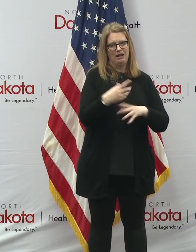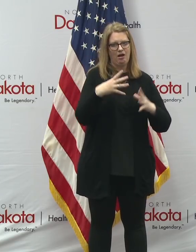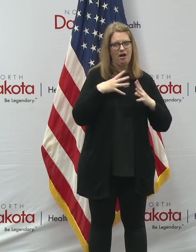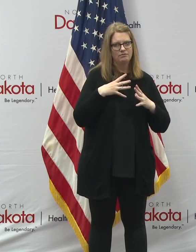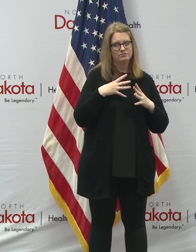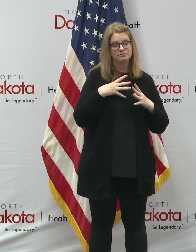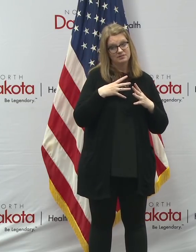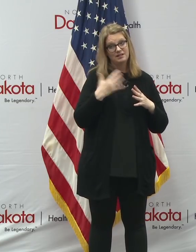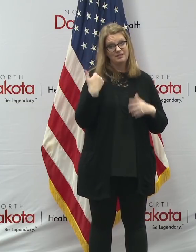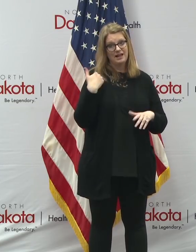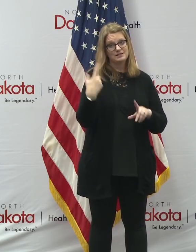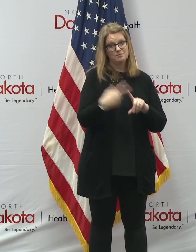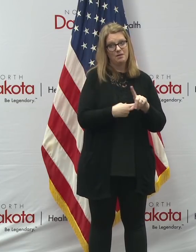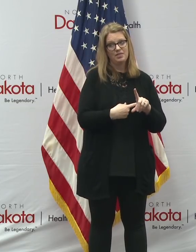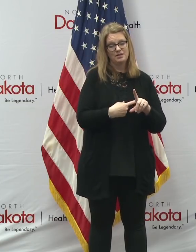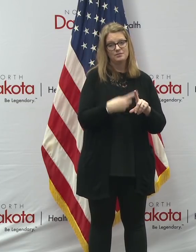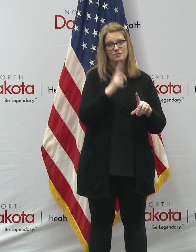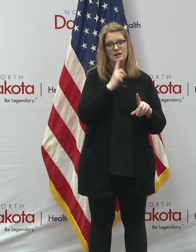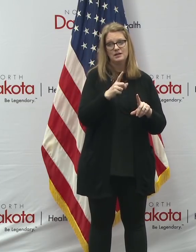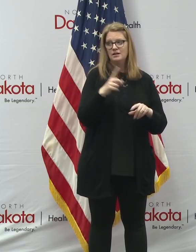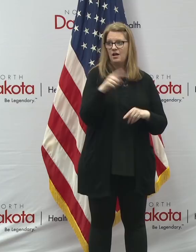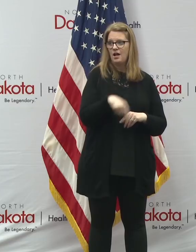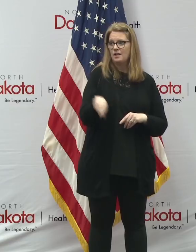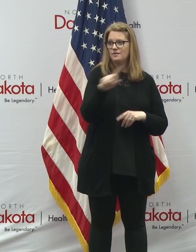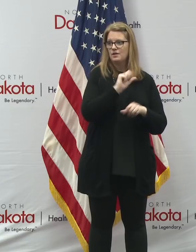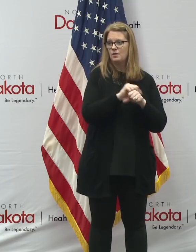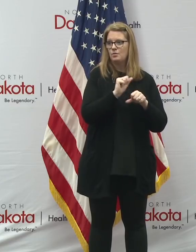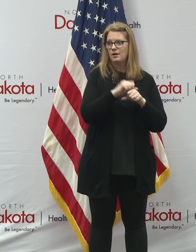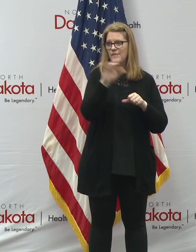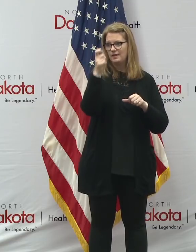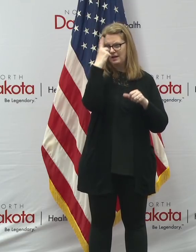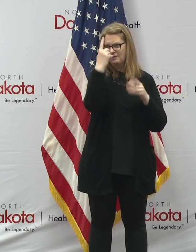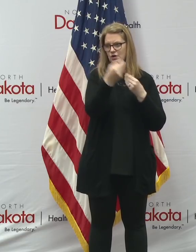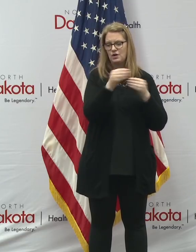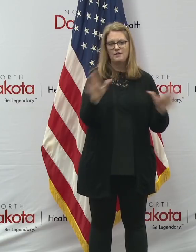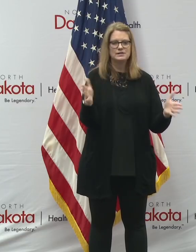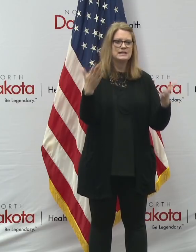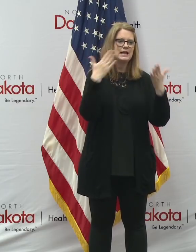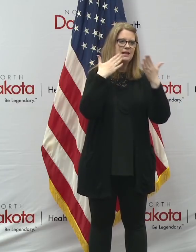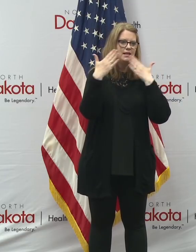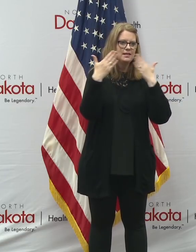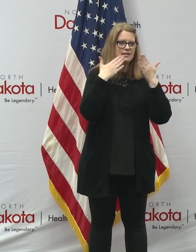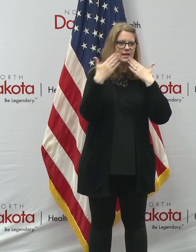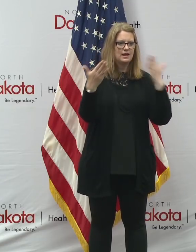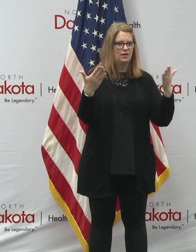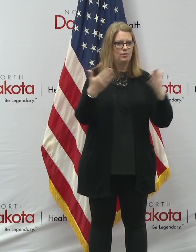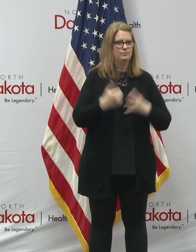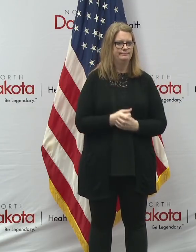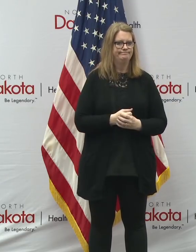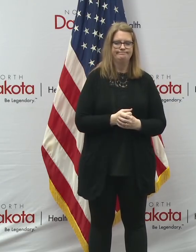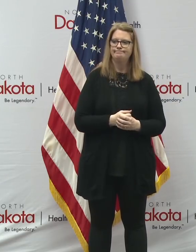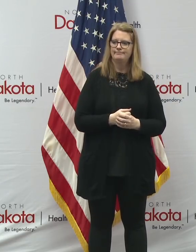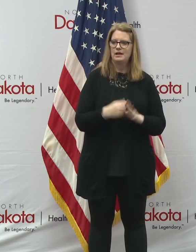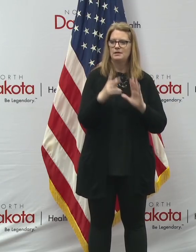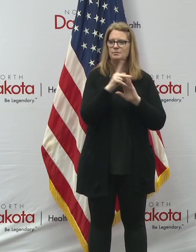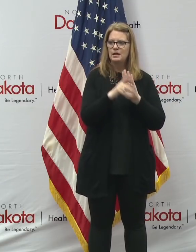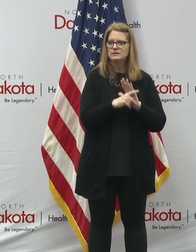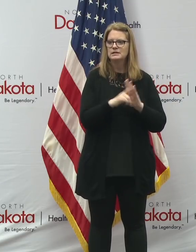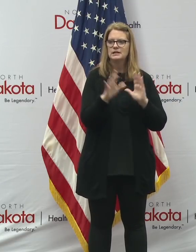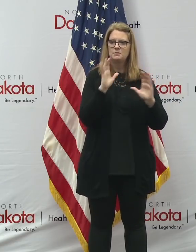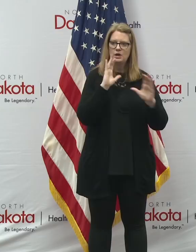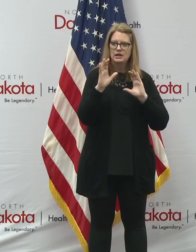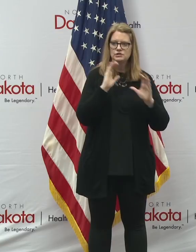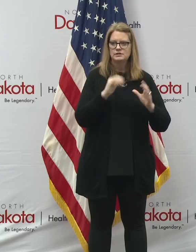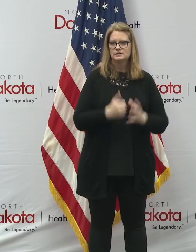month, uh, including all those that work in the governor's office. I want to thank all of them for their great work on, uh, policy and communications.